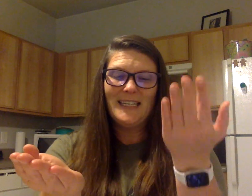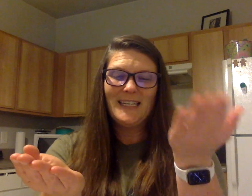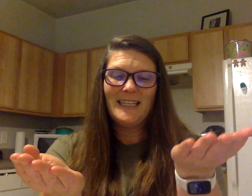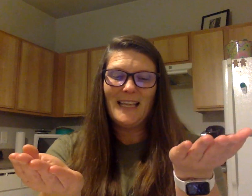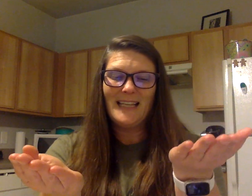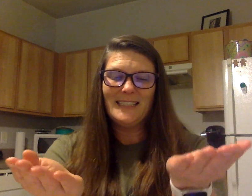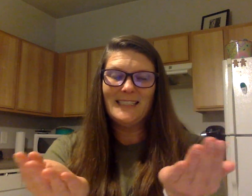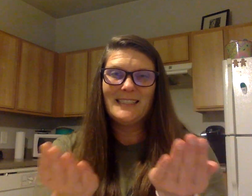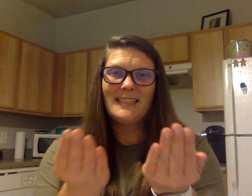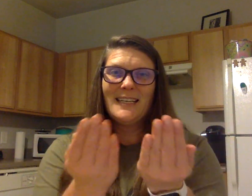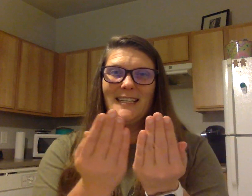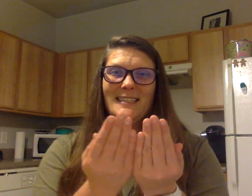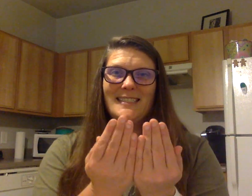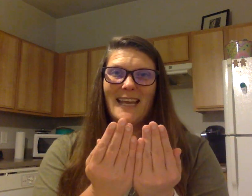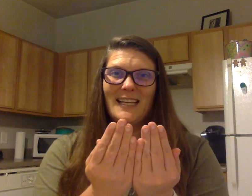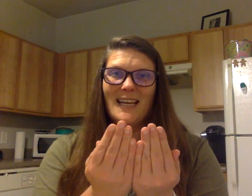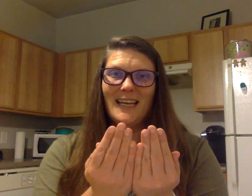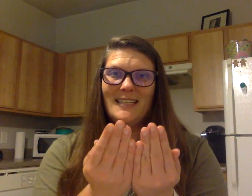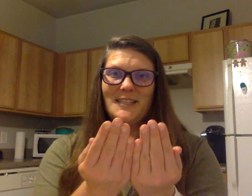Sunglasses. Daylight.